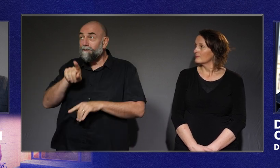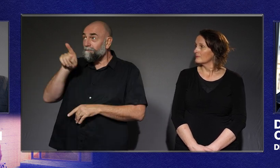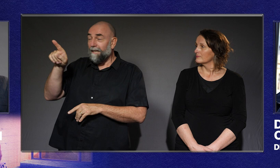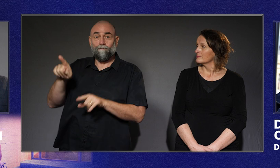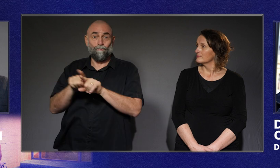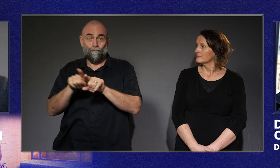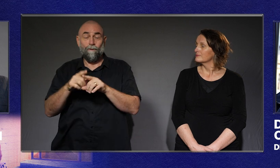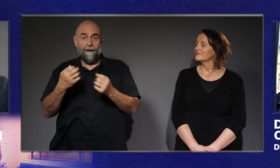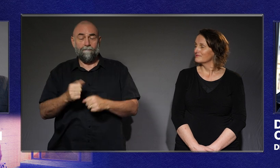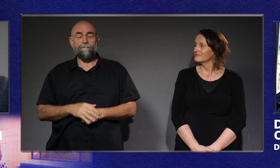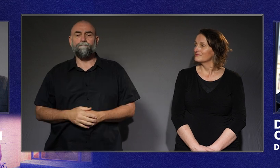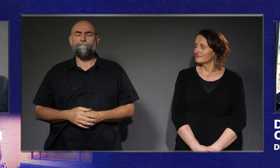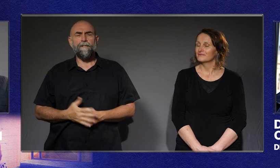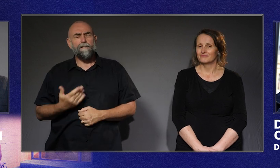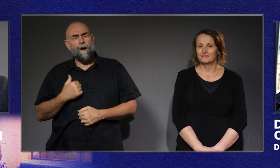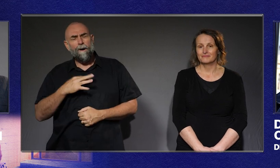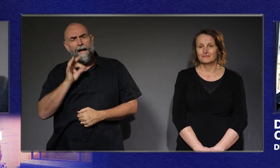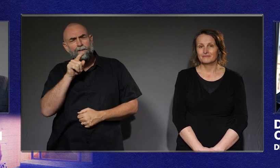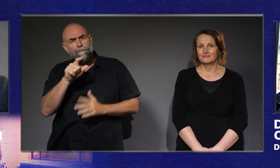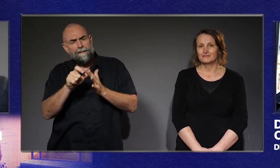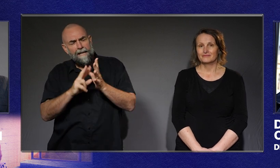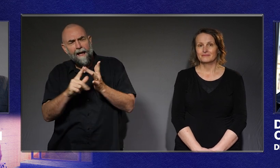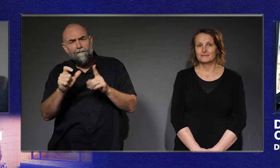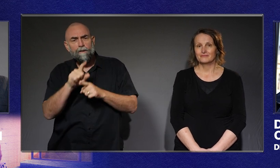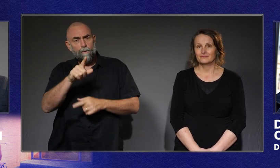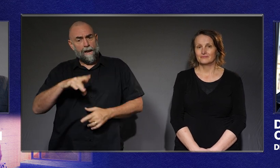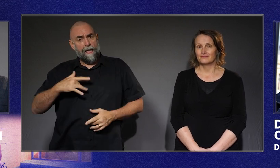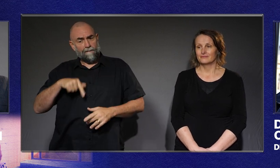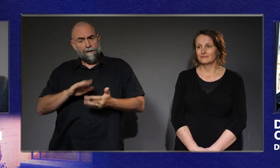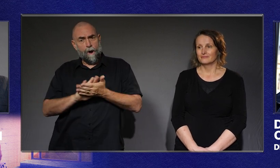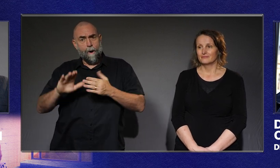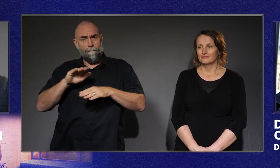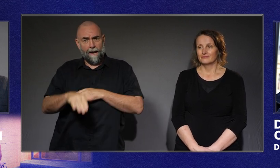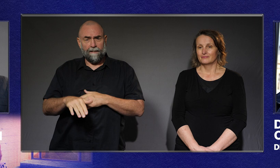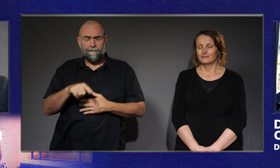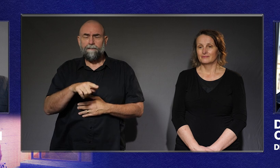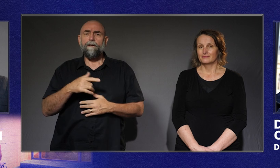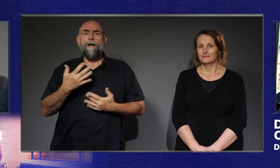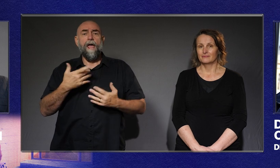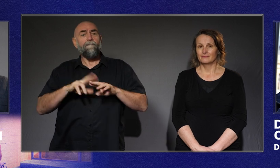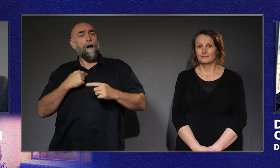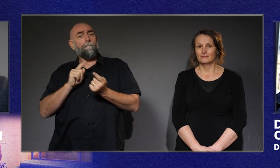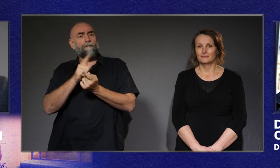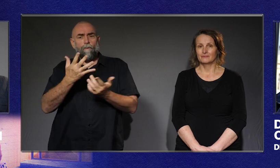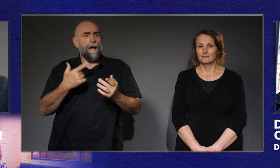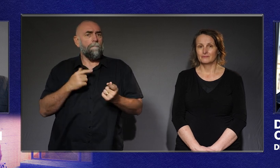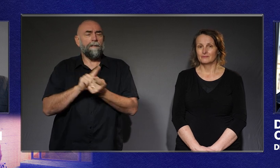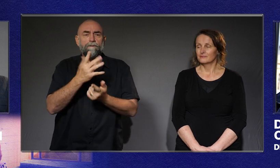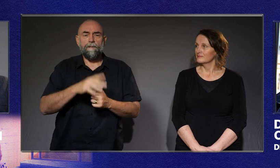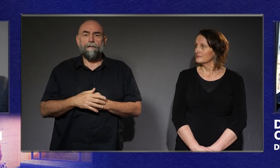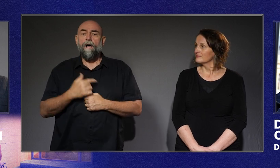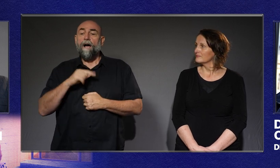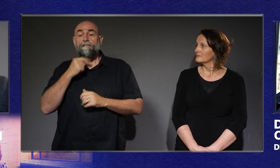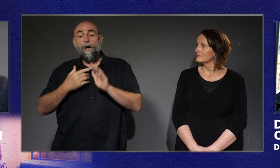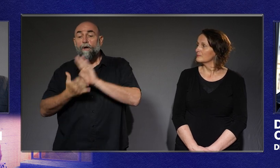there. So David, you spend a fair bit of time in this part of Hobart. If we were going to catch up, where would we meet? I'd go to meet you at the